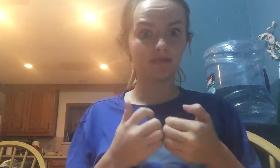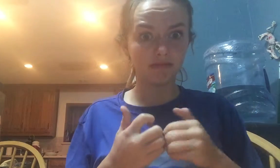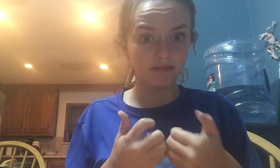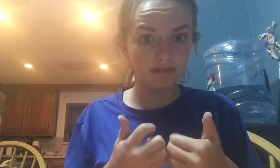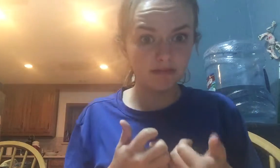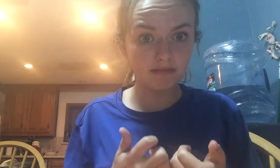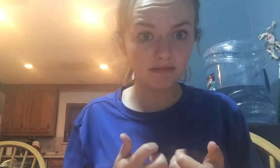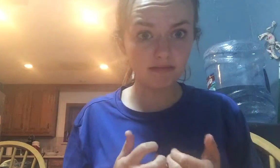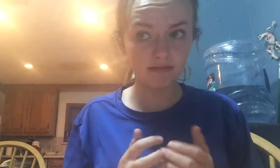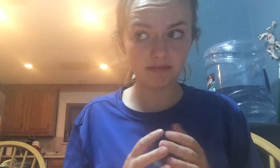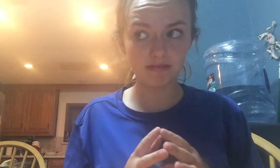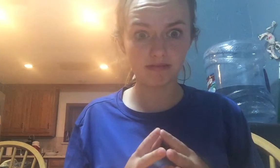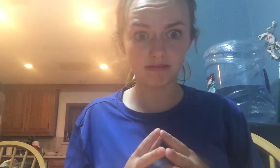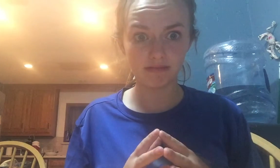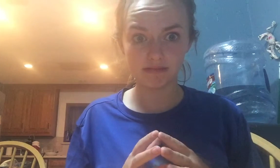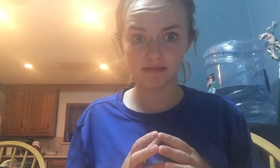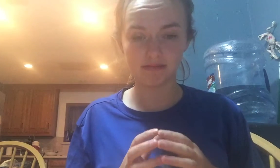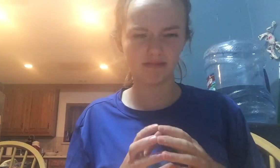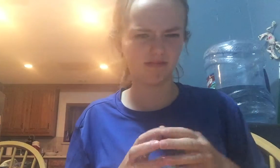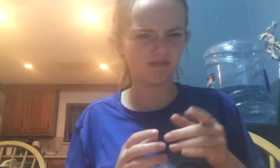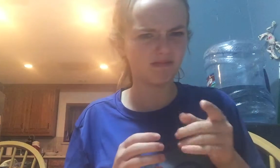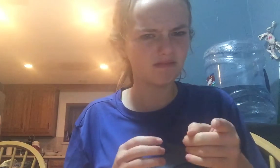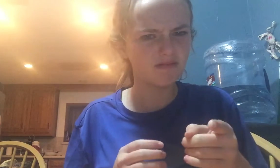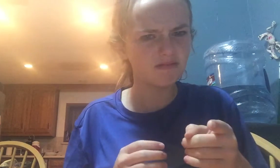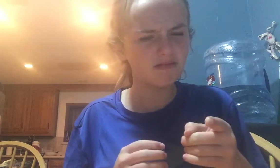know? She said, well, you were making noise.